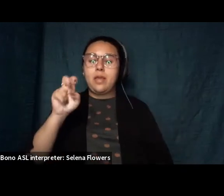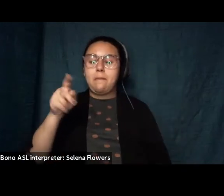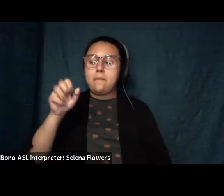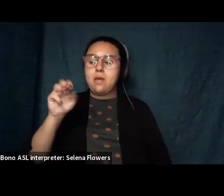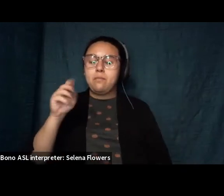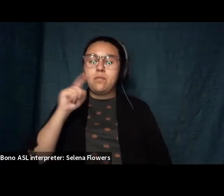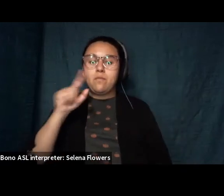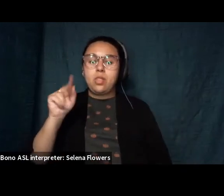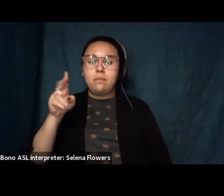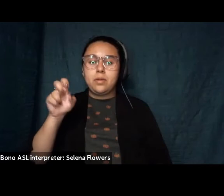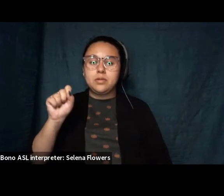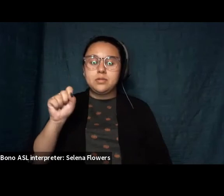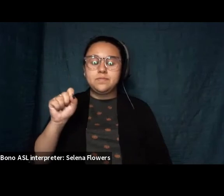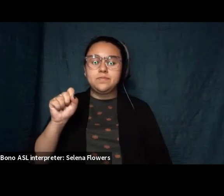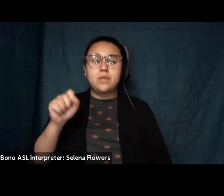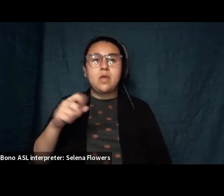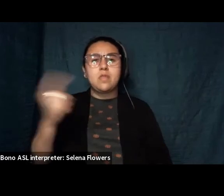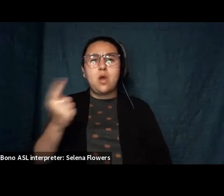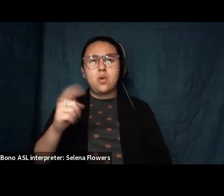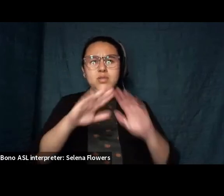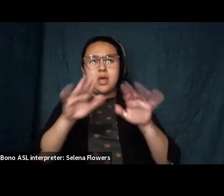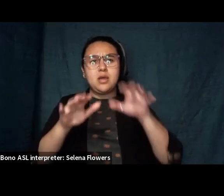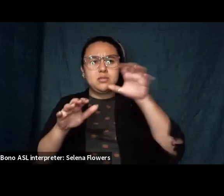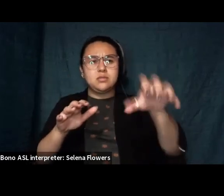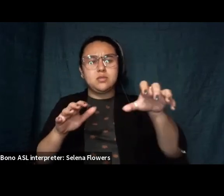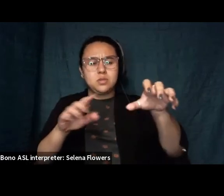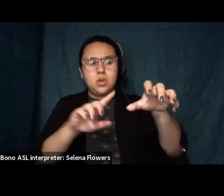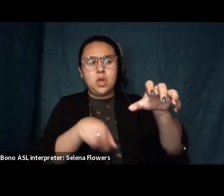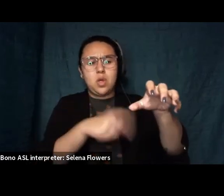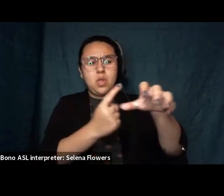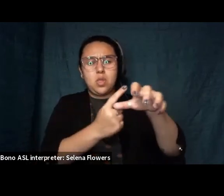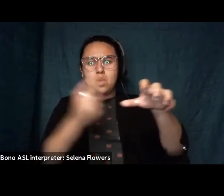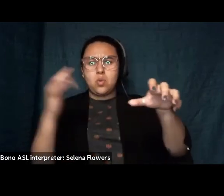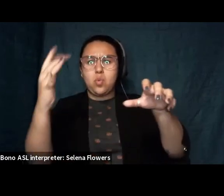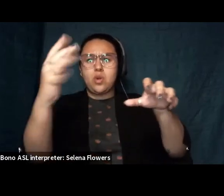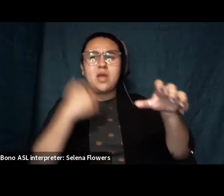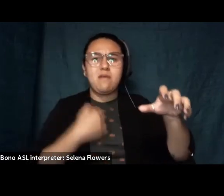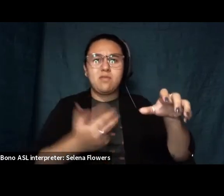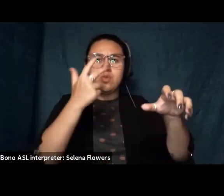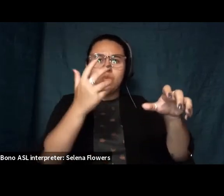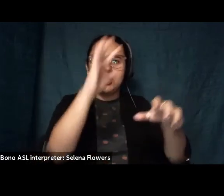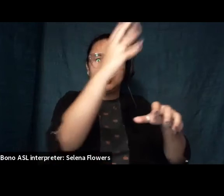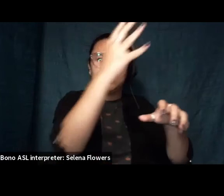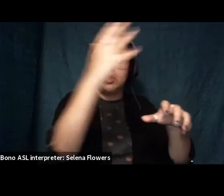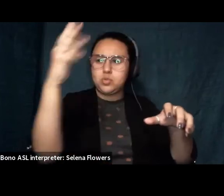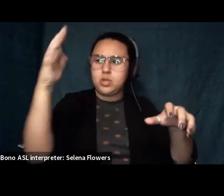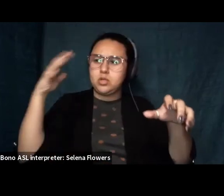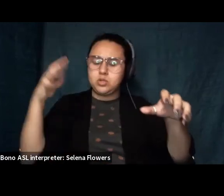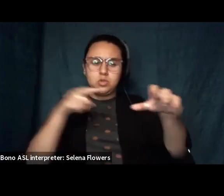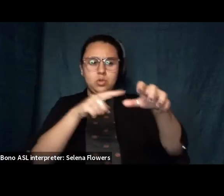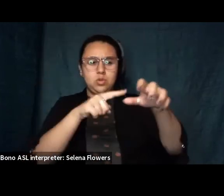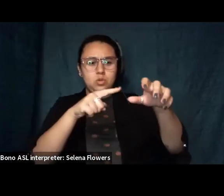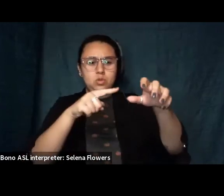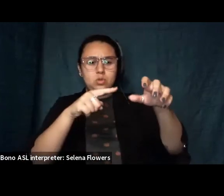a house alone in the wood three oaks to mark the place a hazel hedge the roof is a slanted